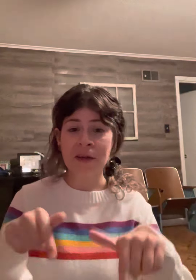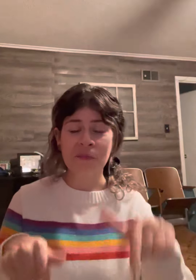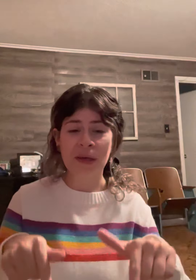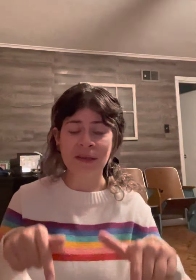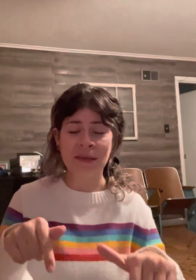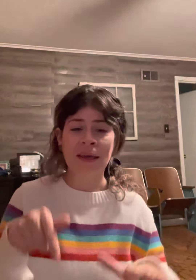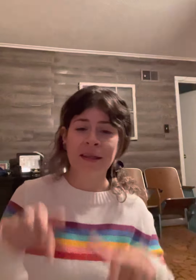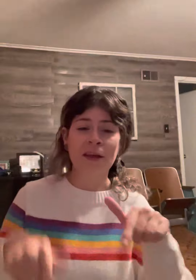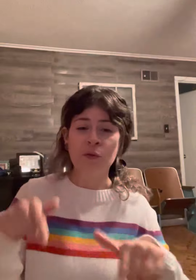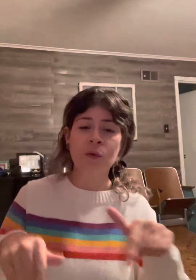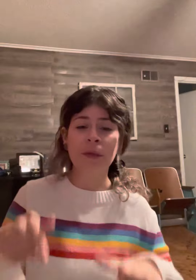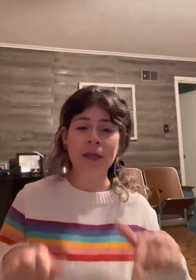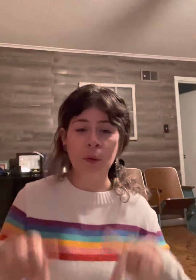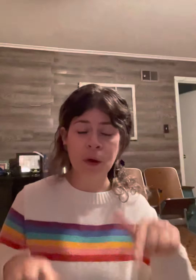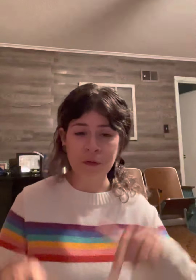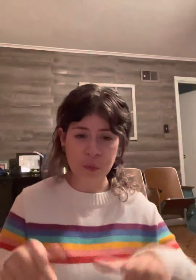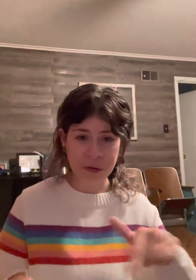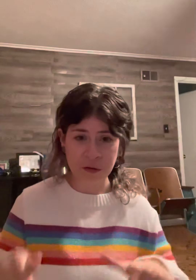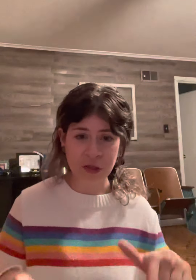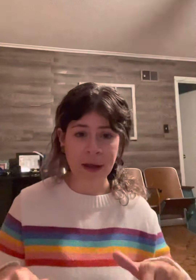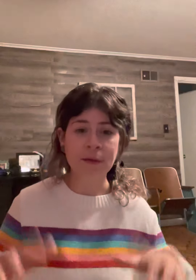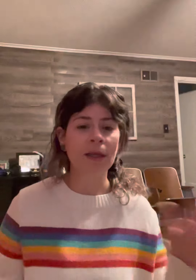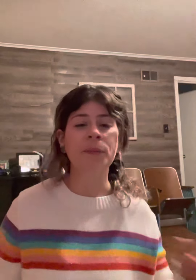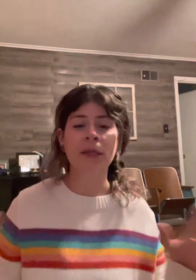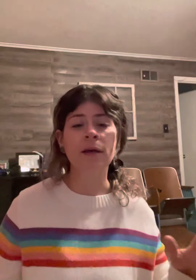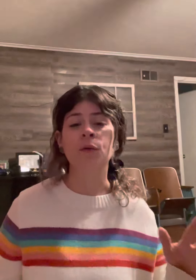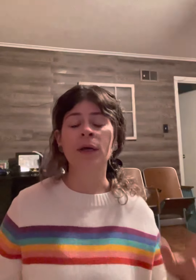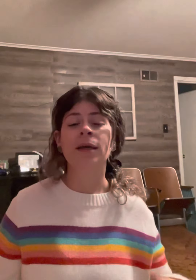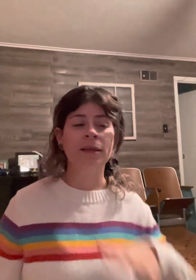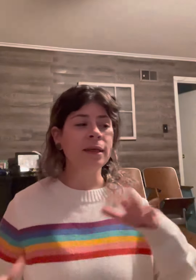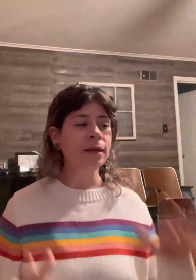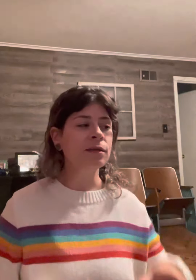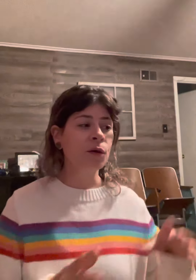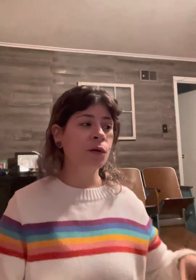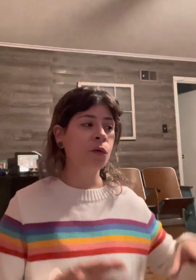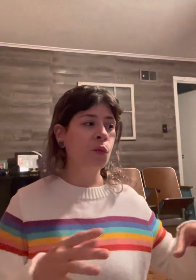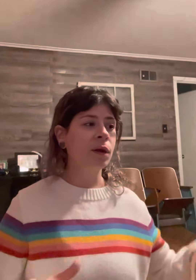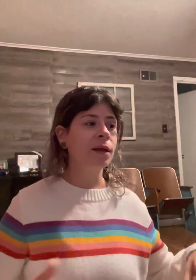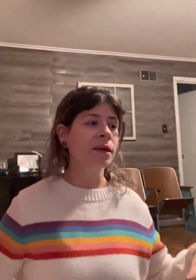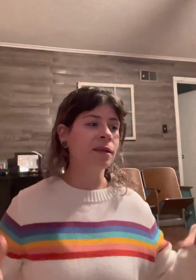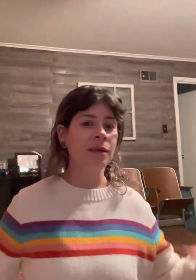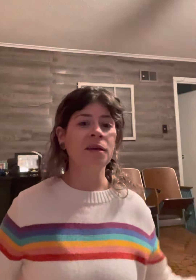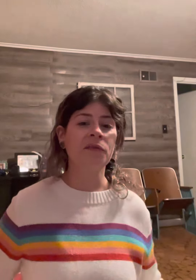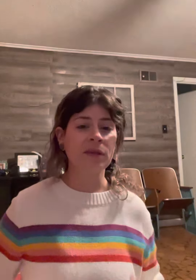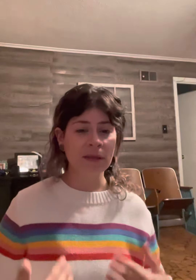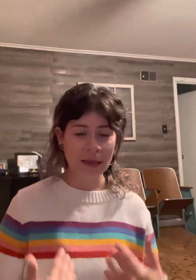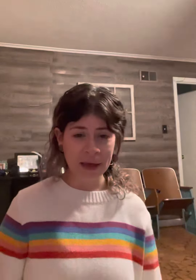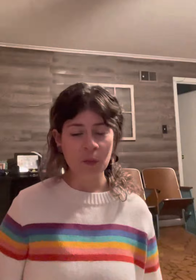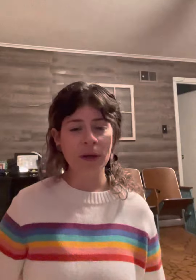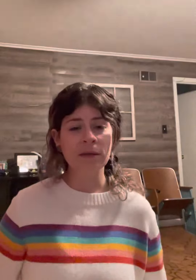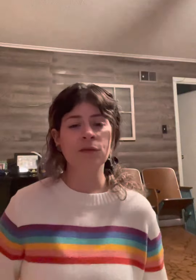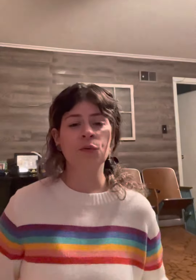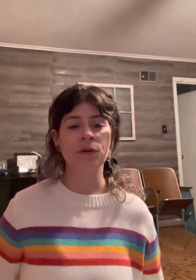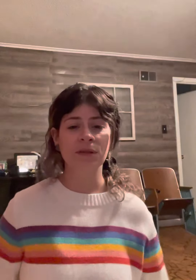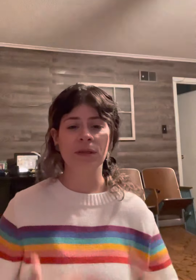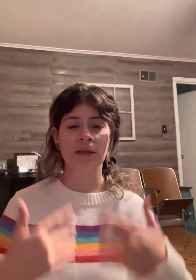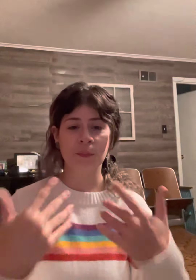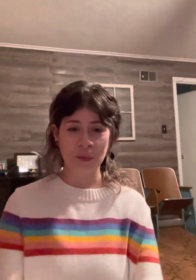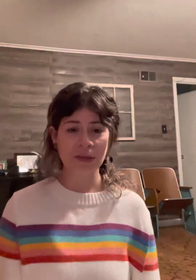I've missed that you want me to go over with your child, let me know. These are what I like to think of as the gateways towards expressive